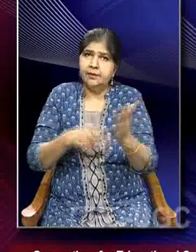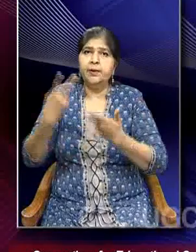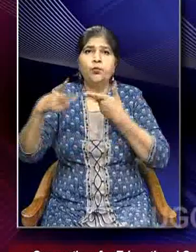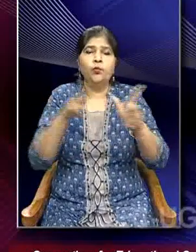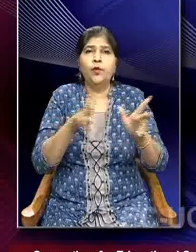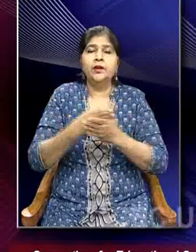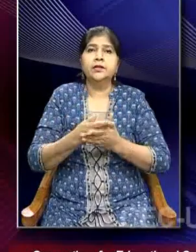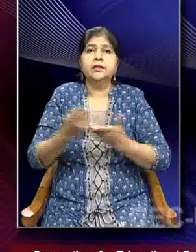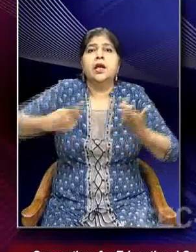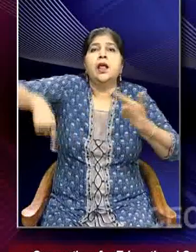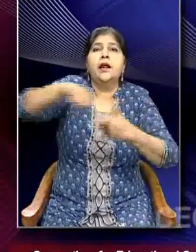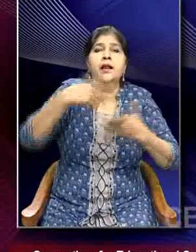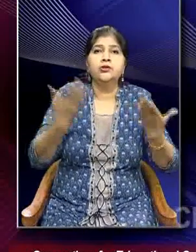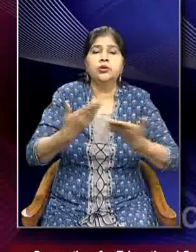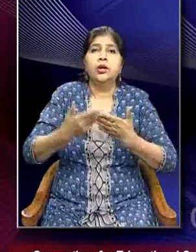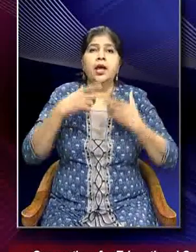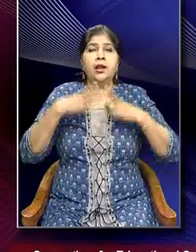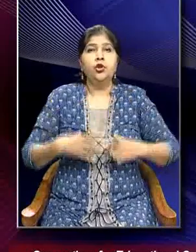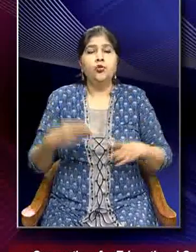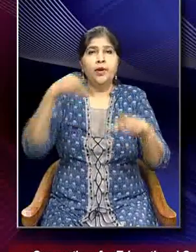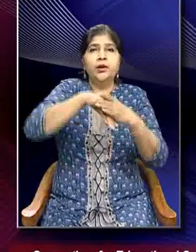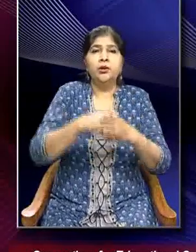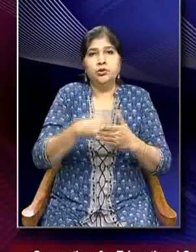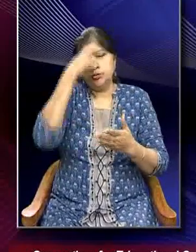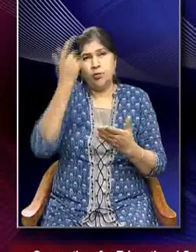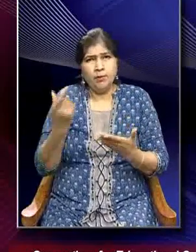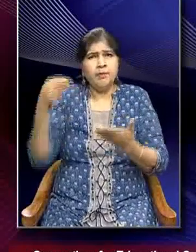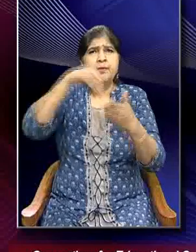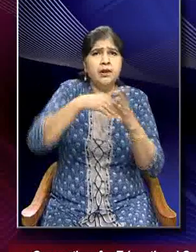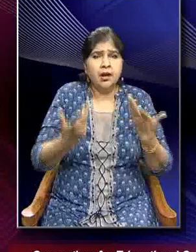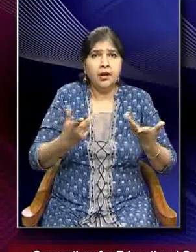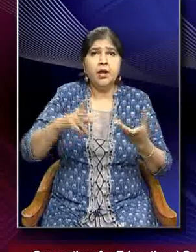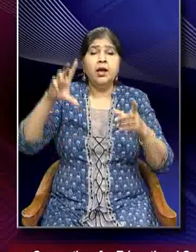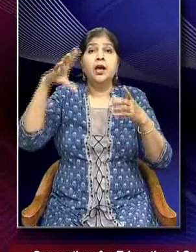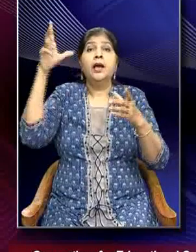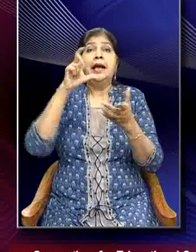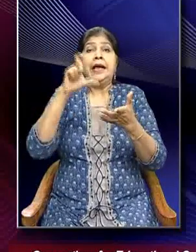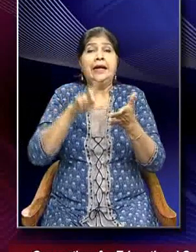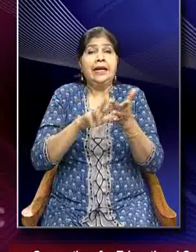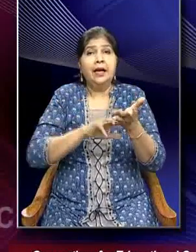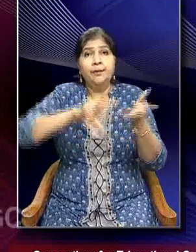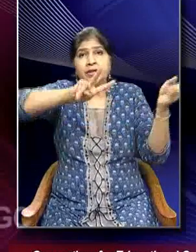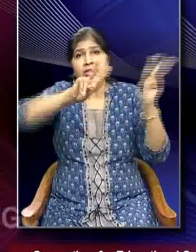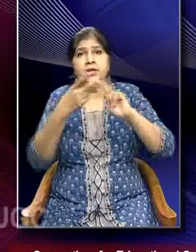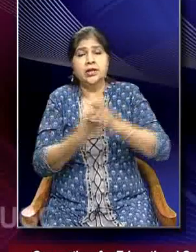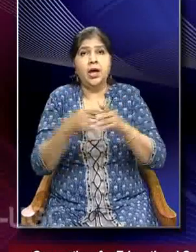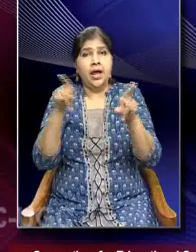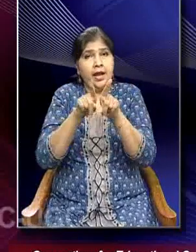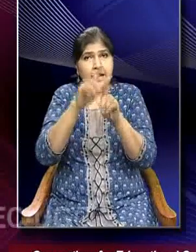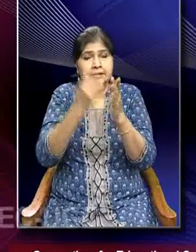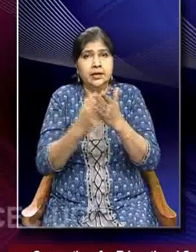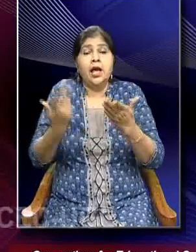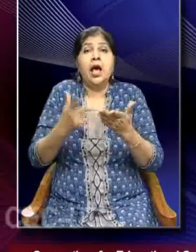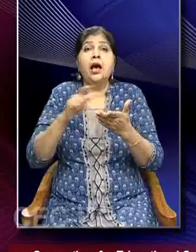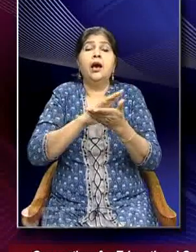natural and human induced causes of climate change. It shall also analyze how